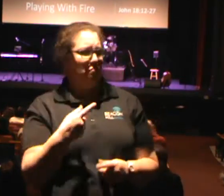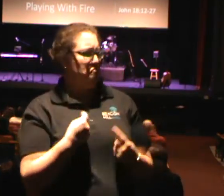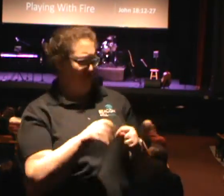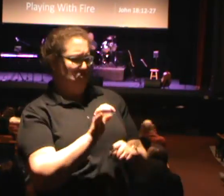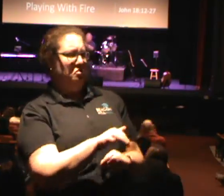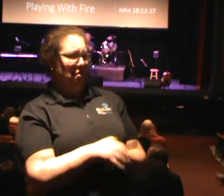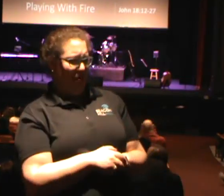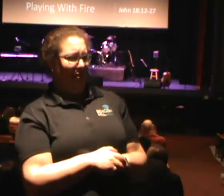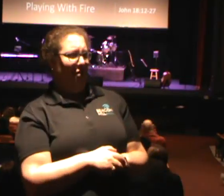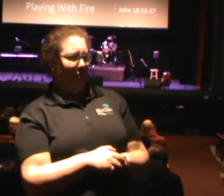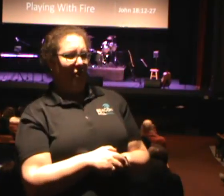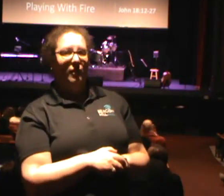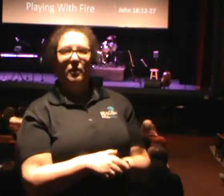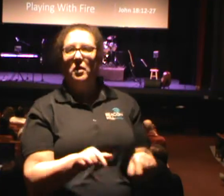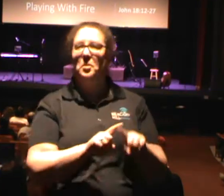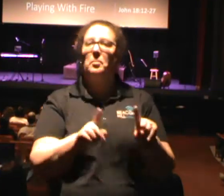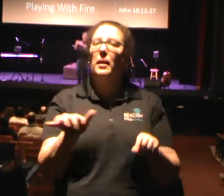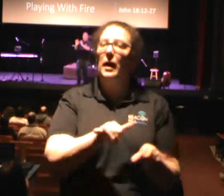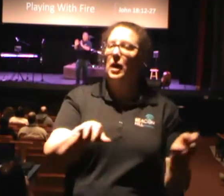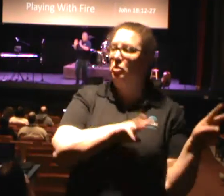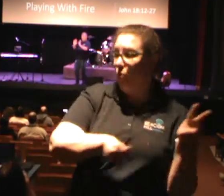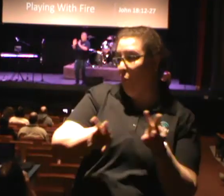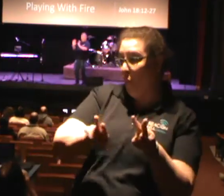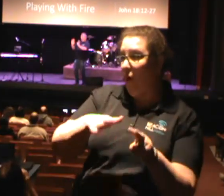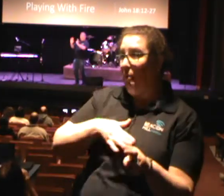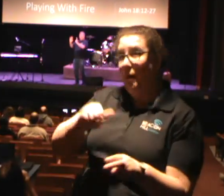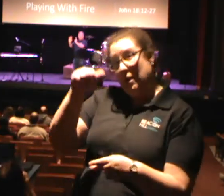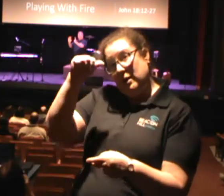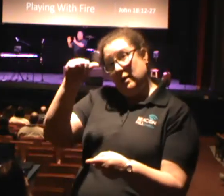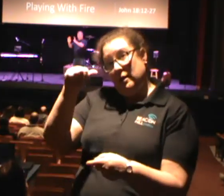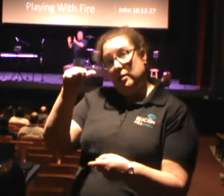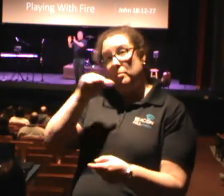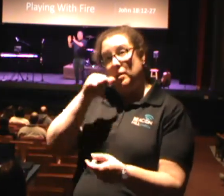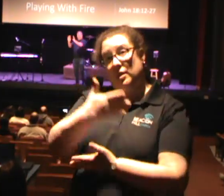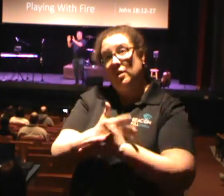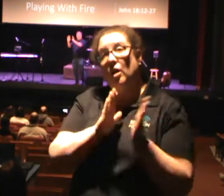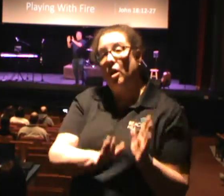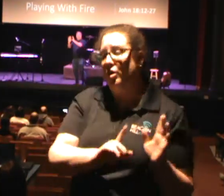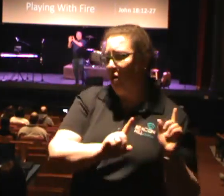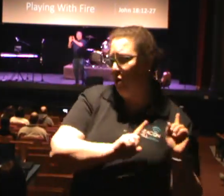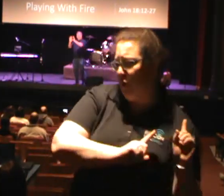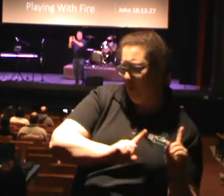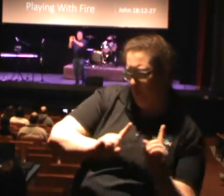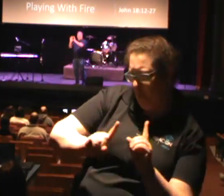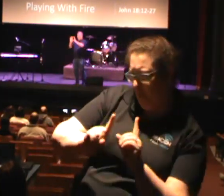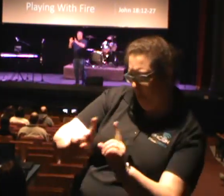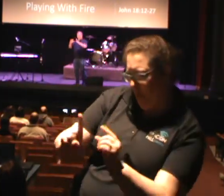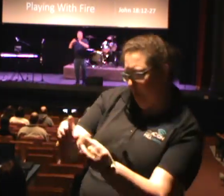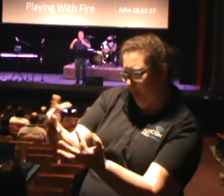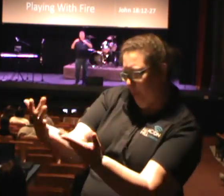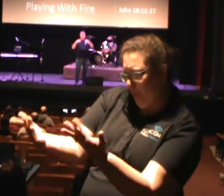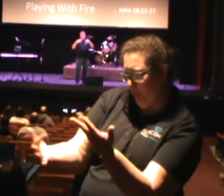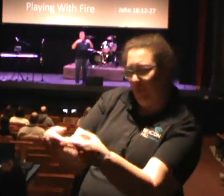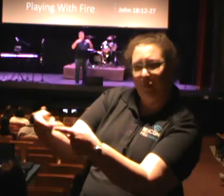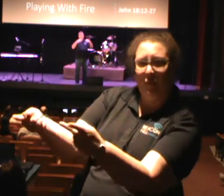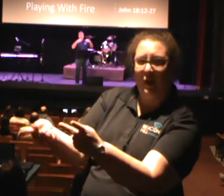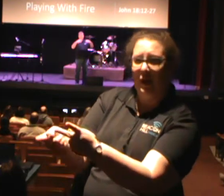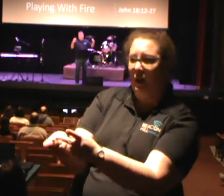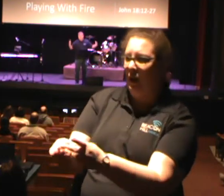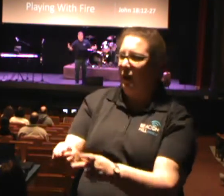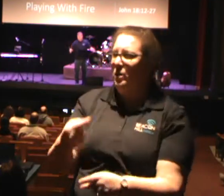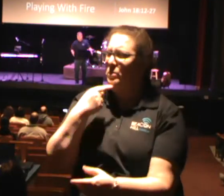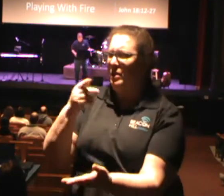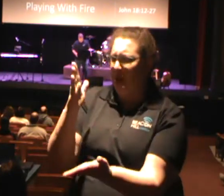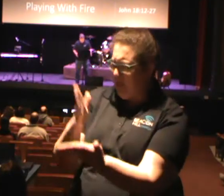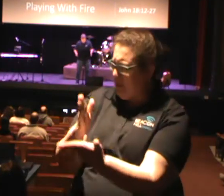But as we watched Rachel make a voyage to the fireplace, we said